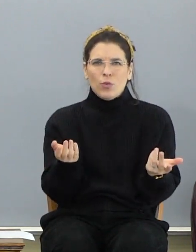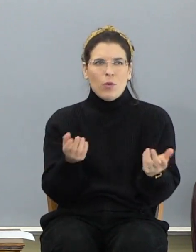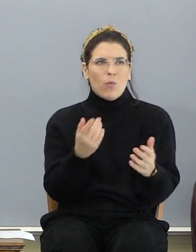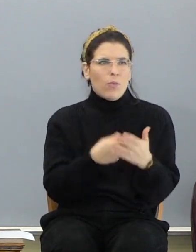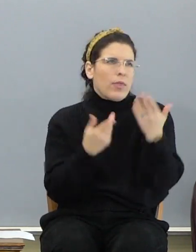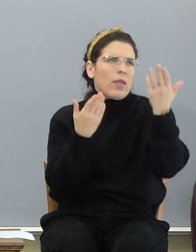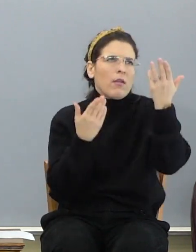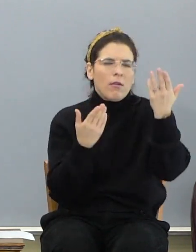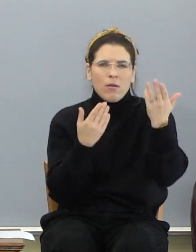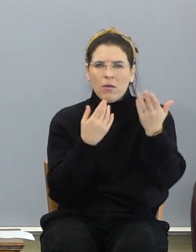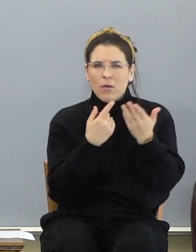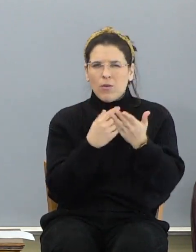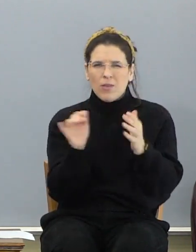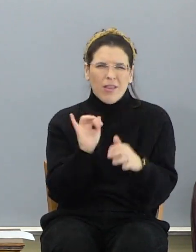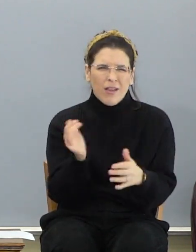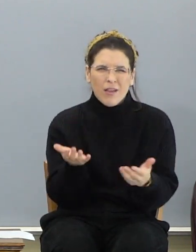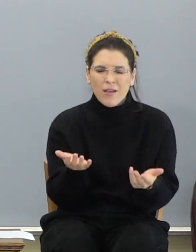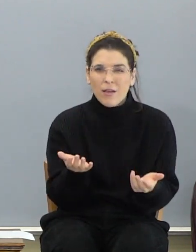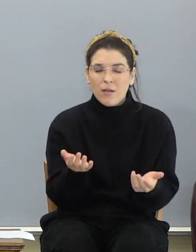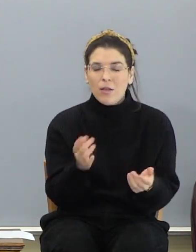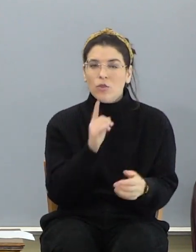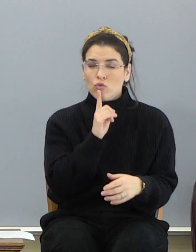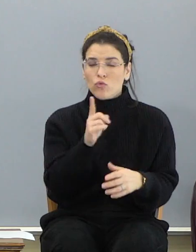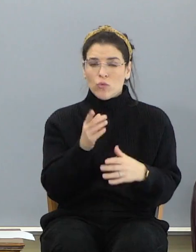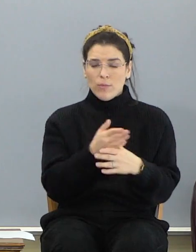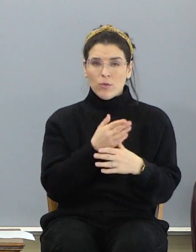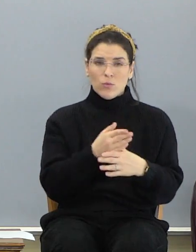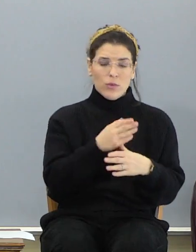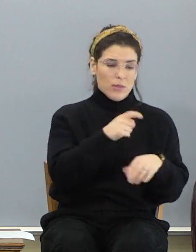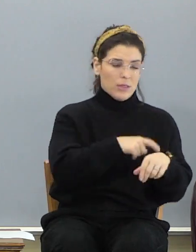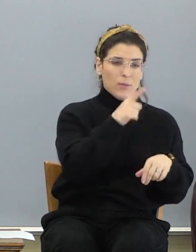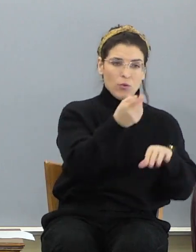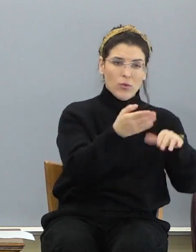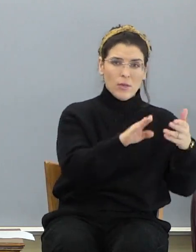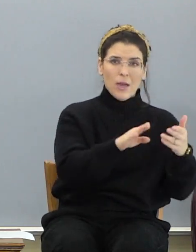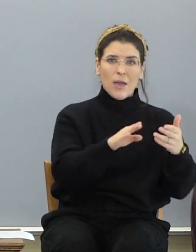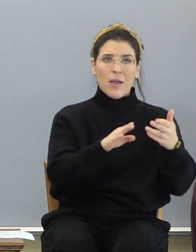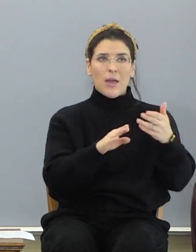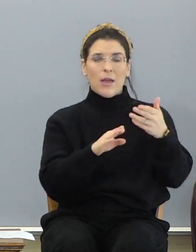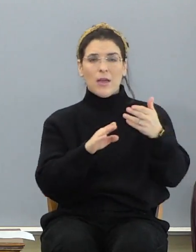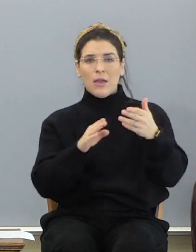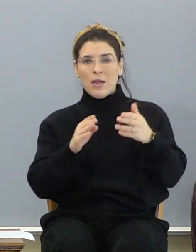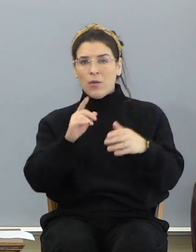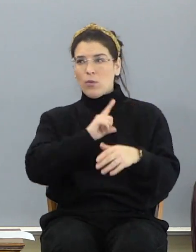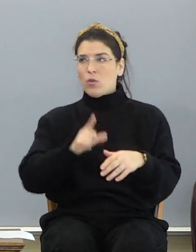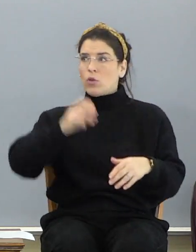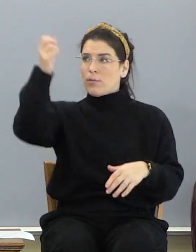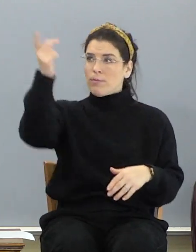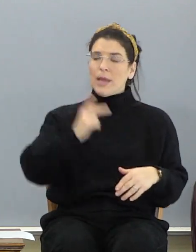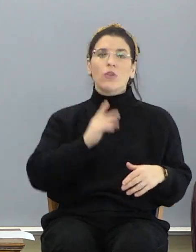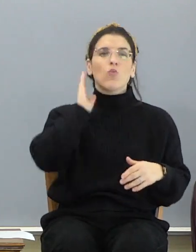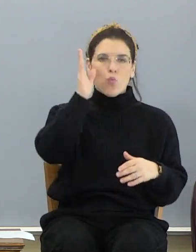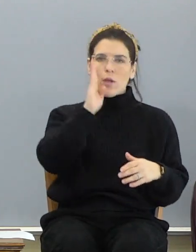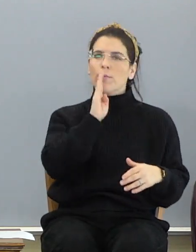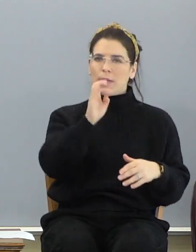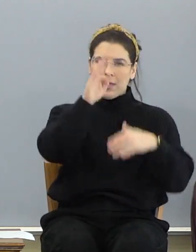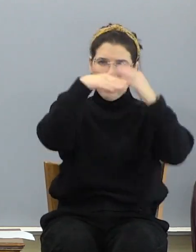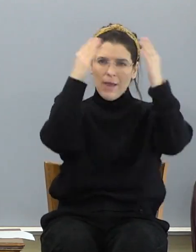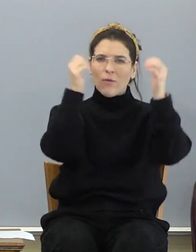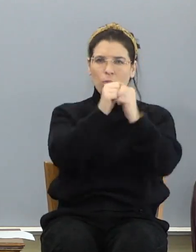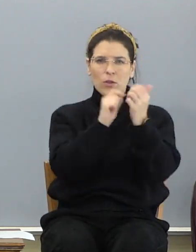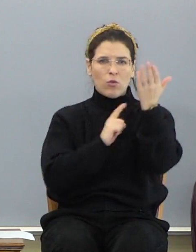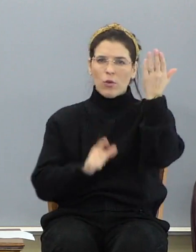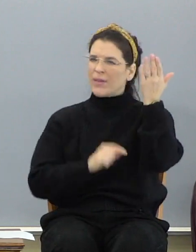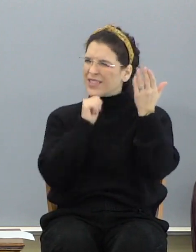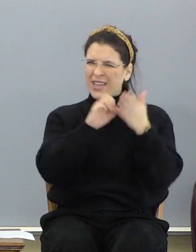What's there? What's it like? It is true that between the time you die and the Lord comes, you're going to be in heaven with the Lord. But that's not the end. So I